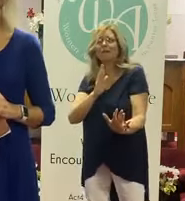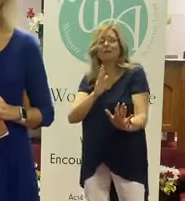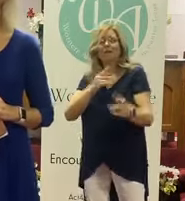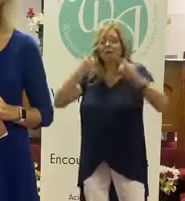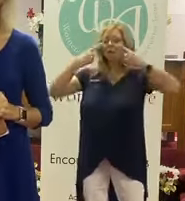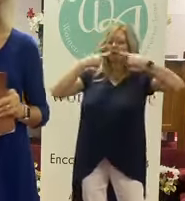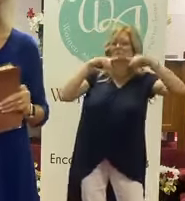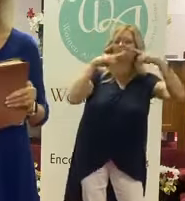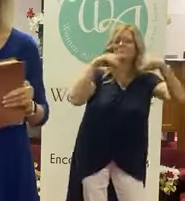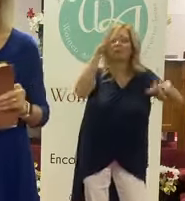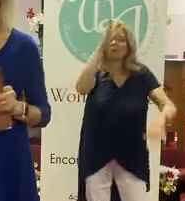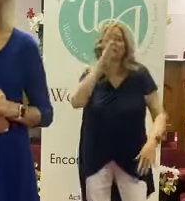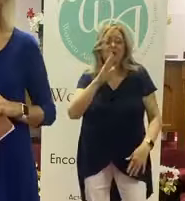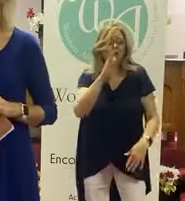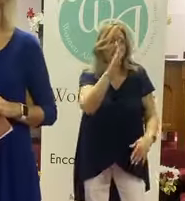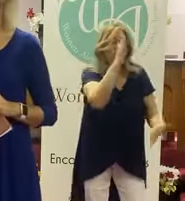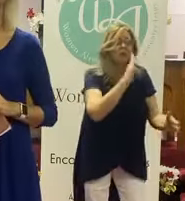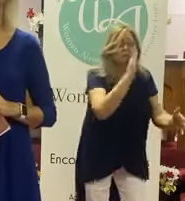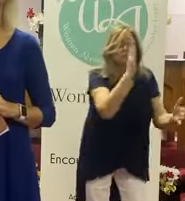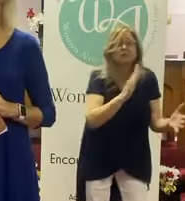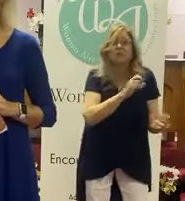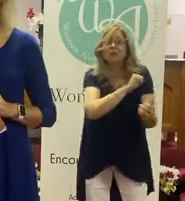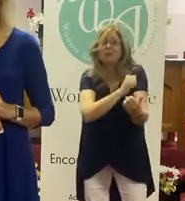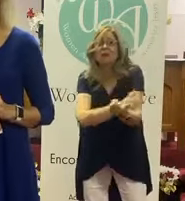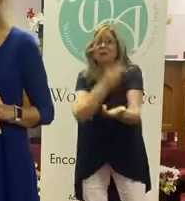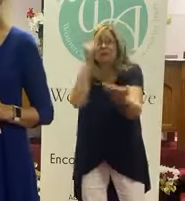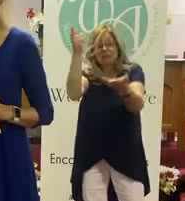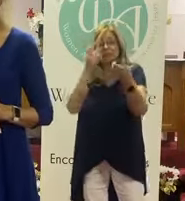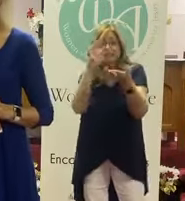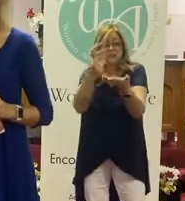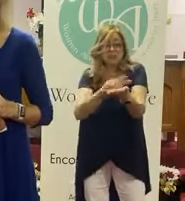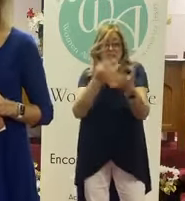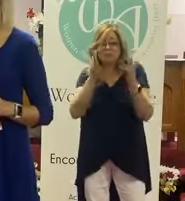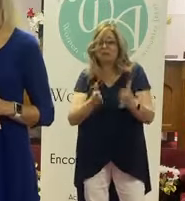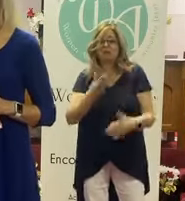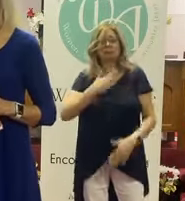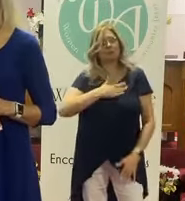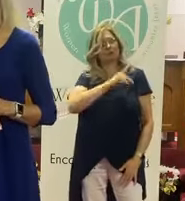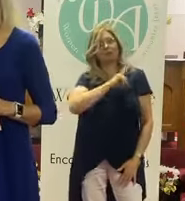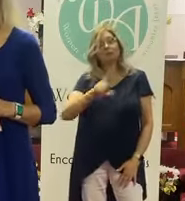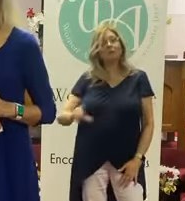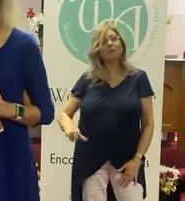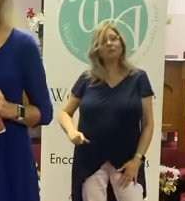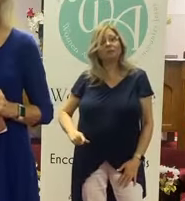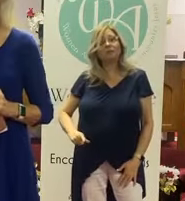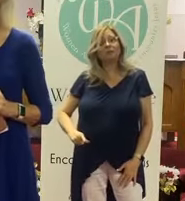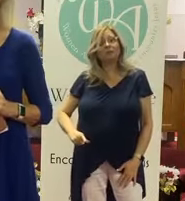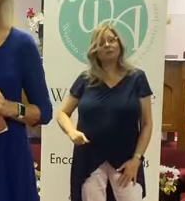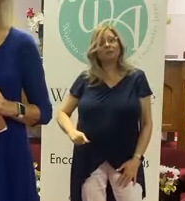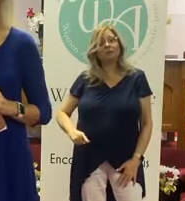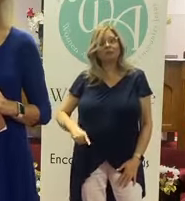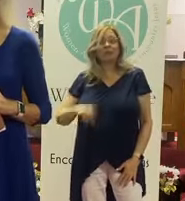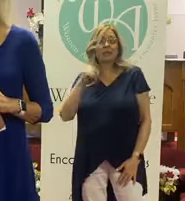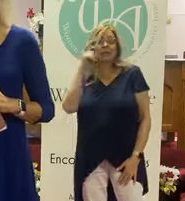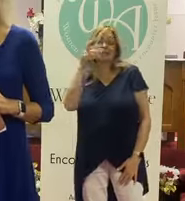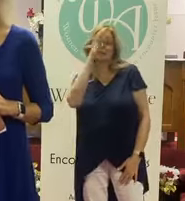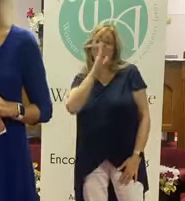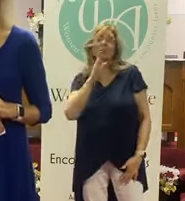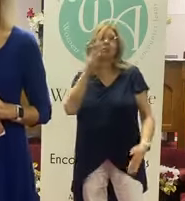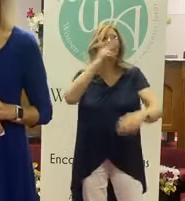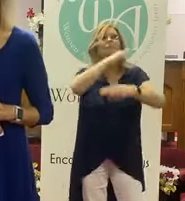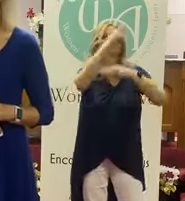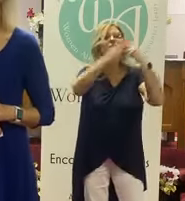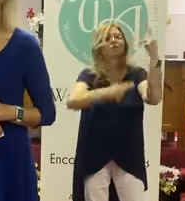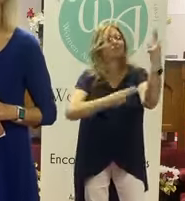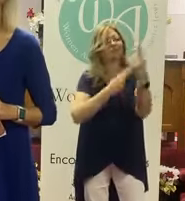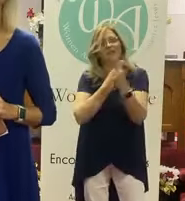just proclaims God Almighty. He is the shepherd. He's my Lord. He is the God of the universe.